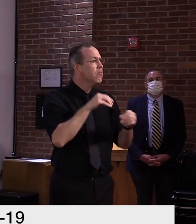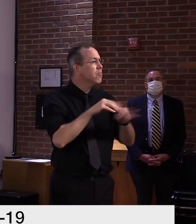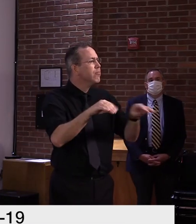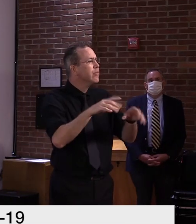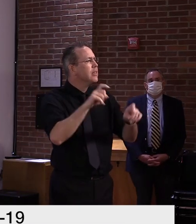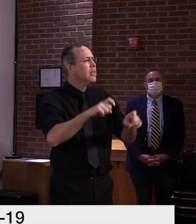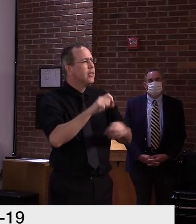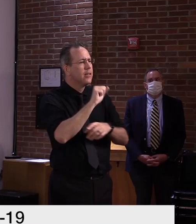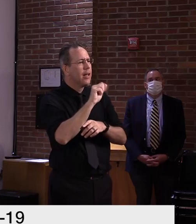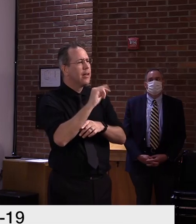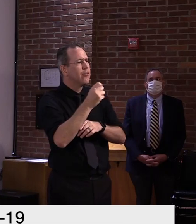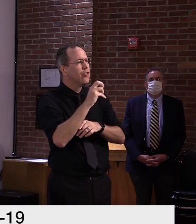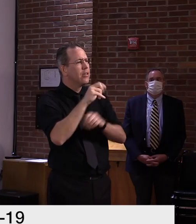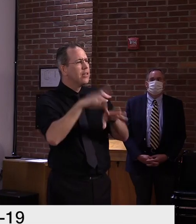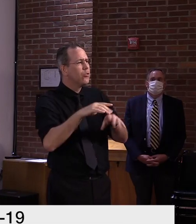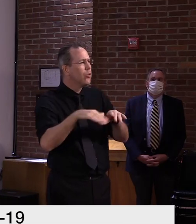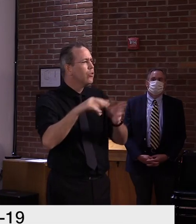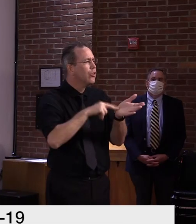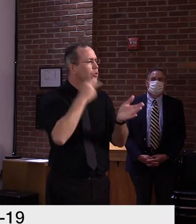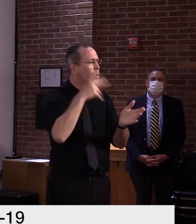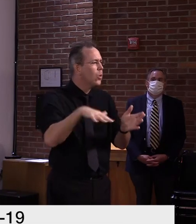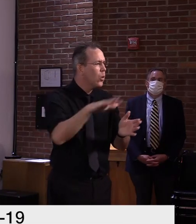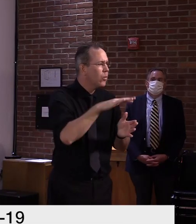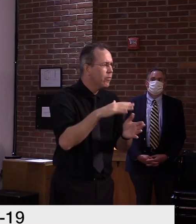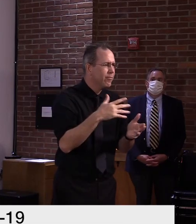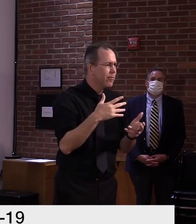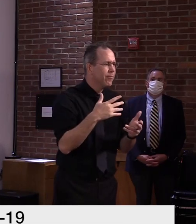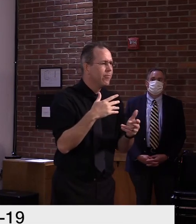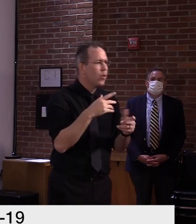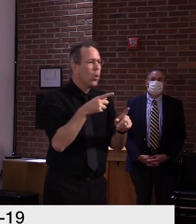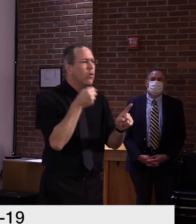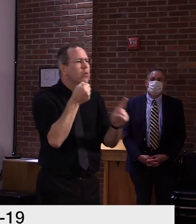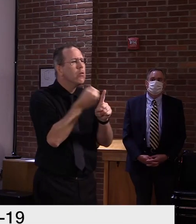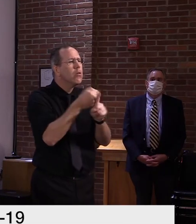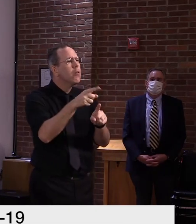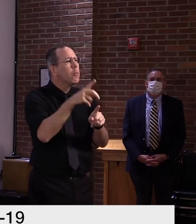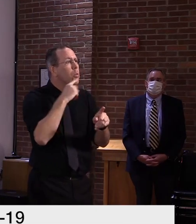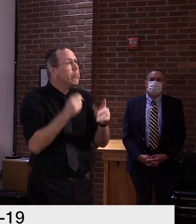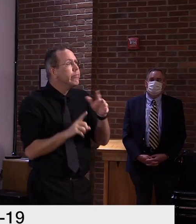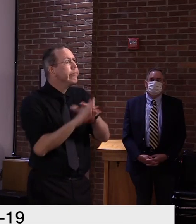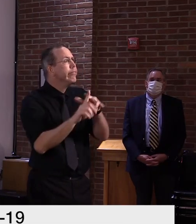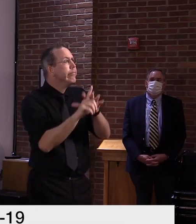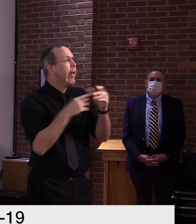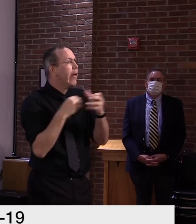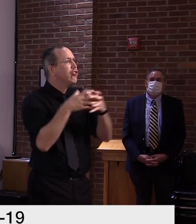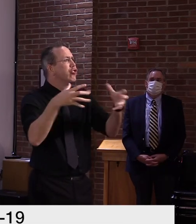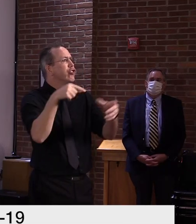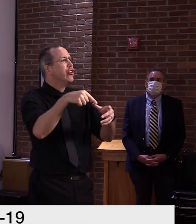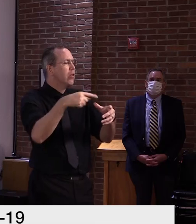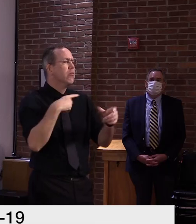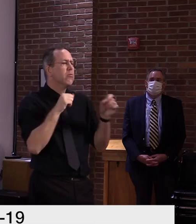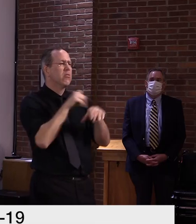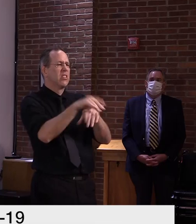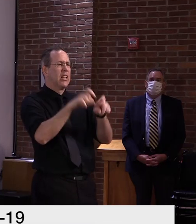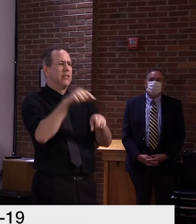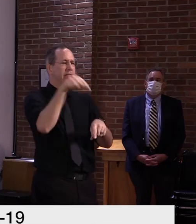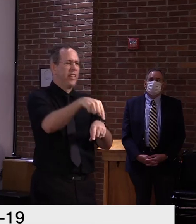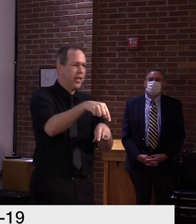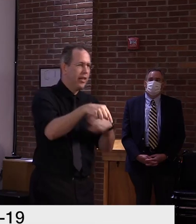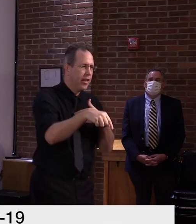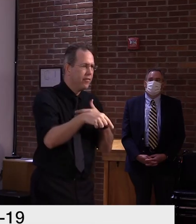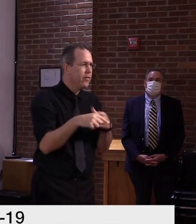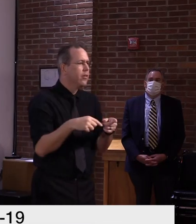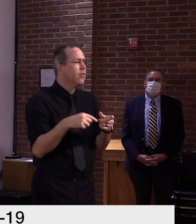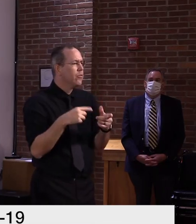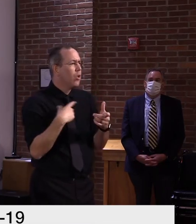So the reason probably being that those surge areas, because they're a surge area, have, have a higher prevalence of the